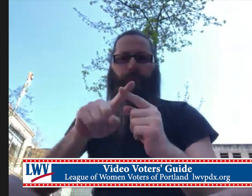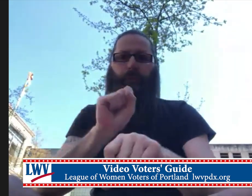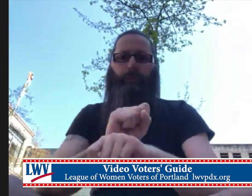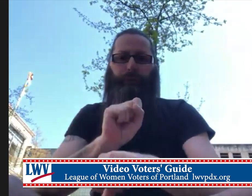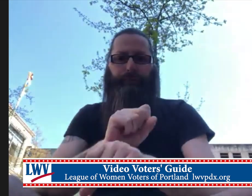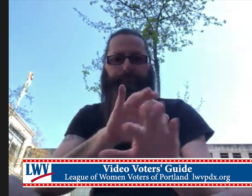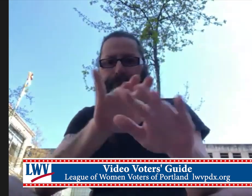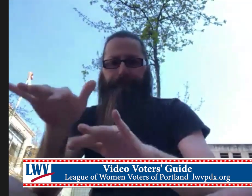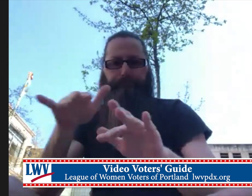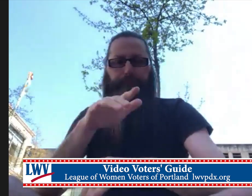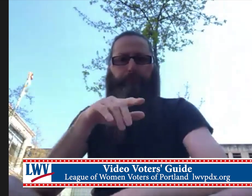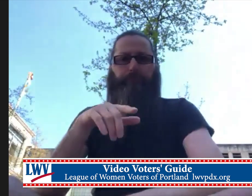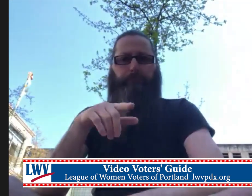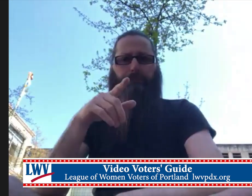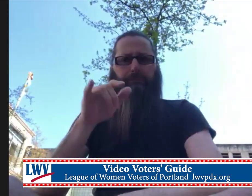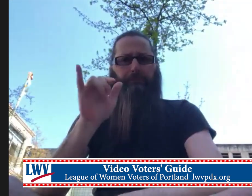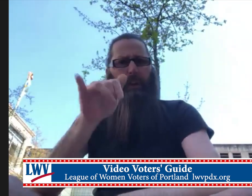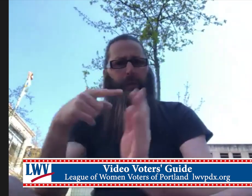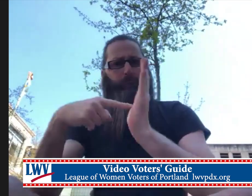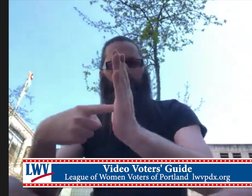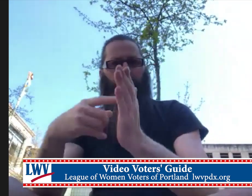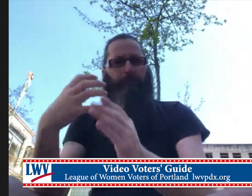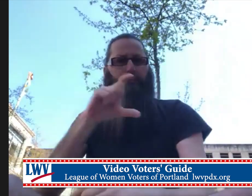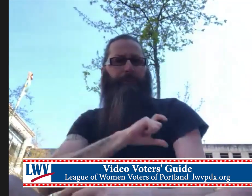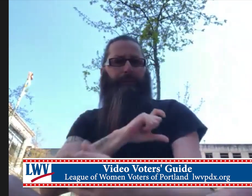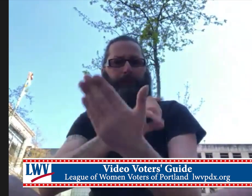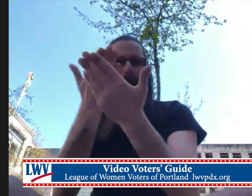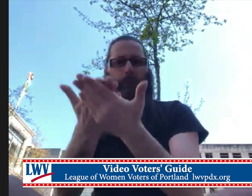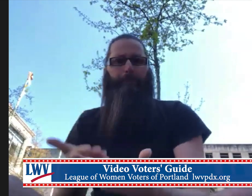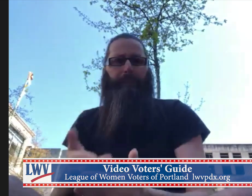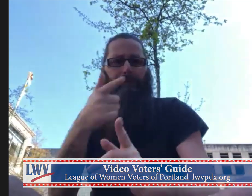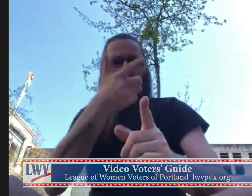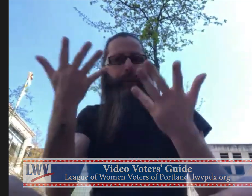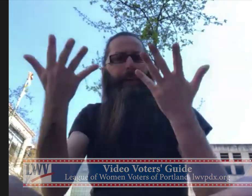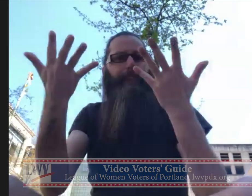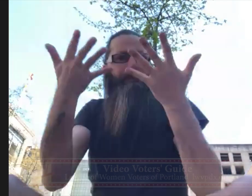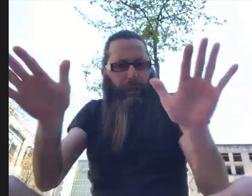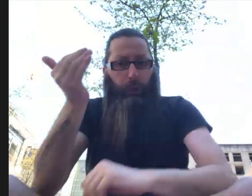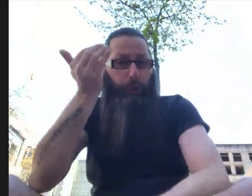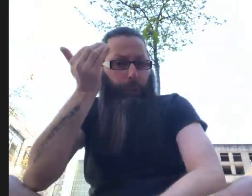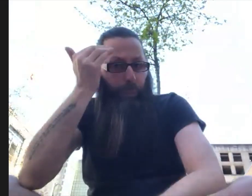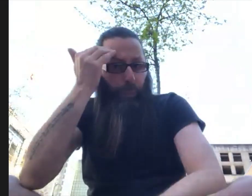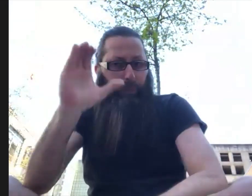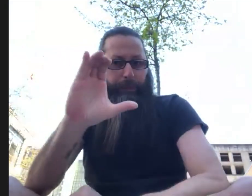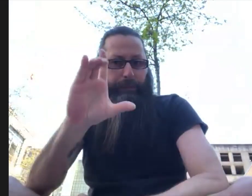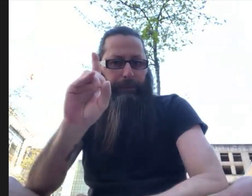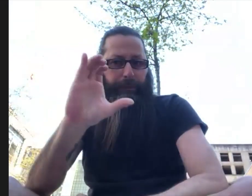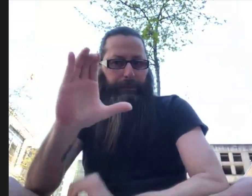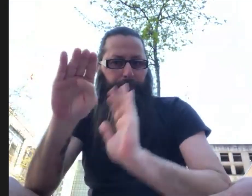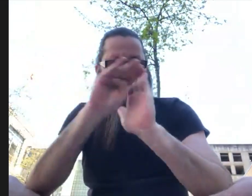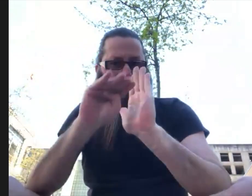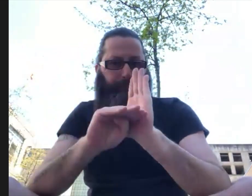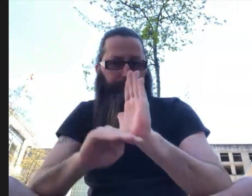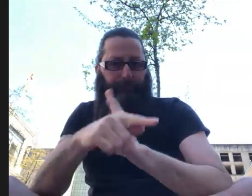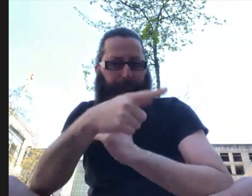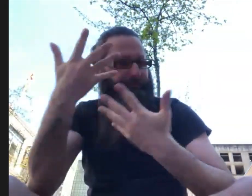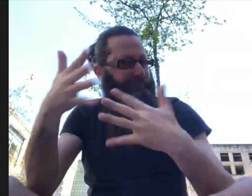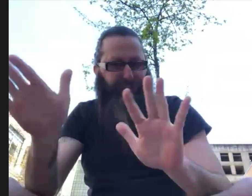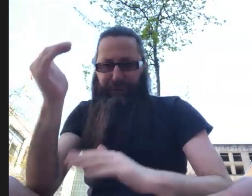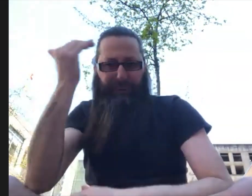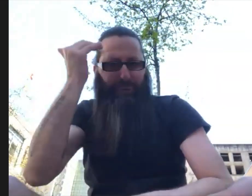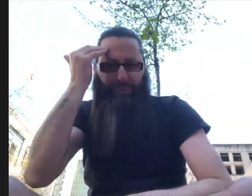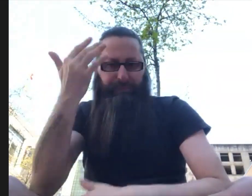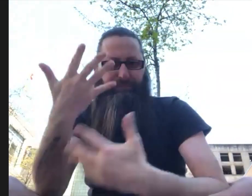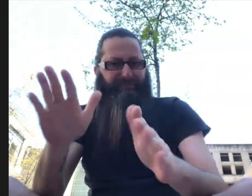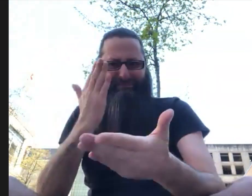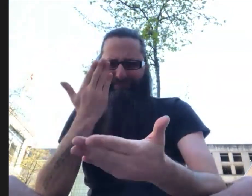and put some gloves on. It's as if they know that they've been caught. And this just goes to show that the police already knew